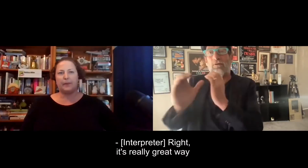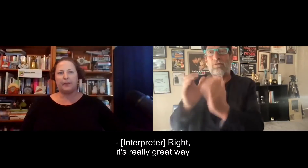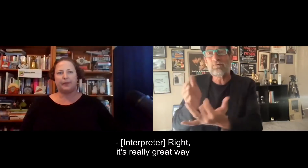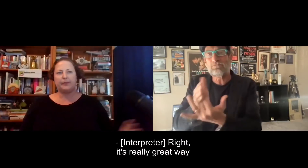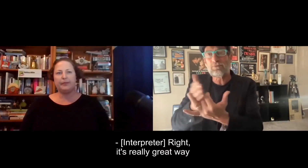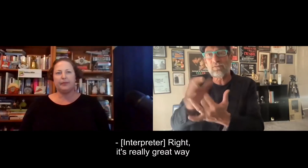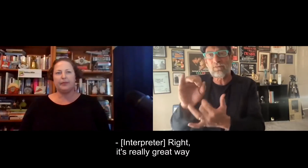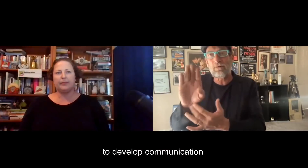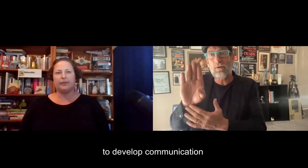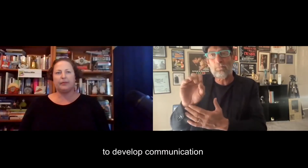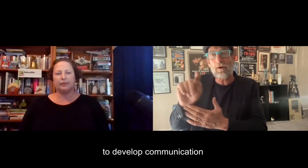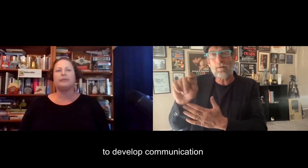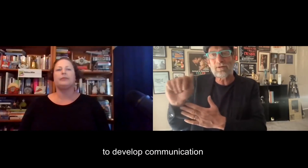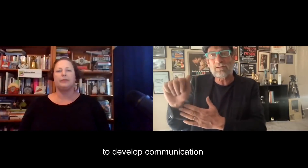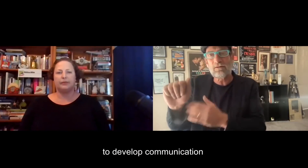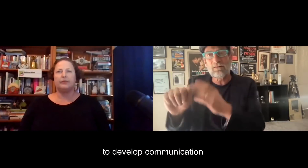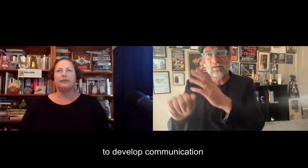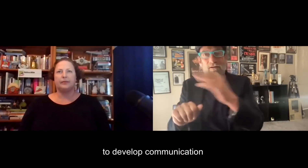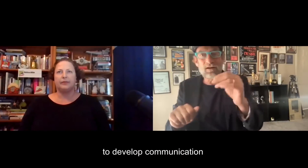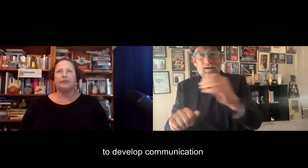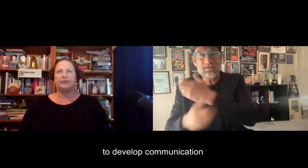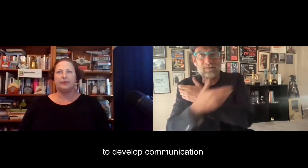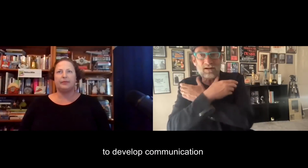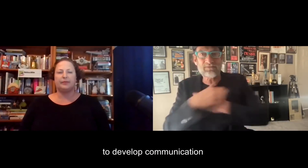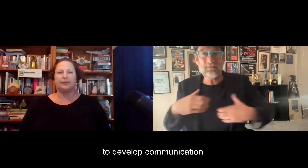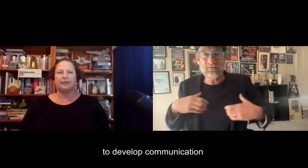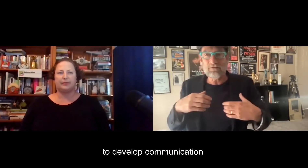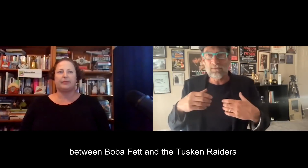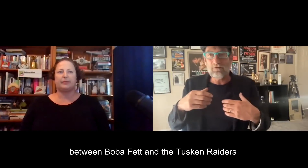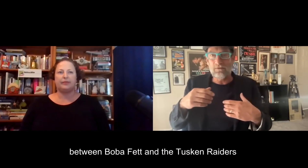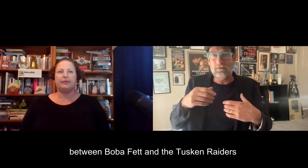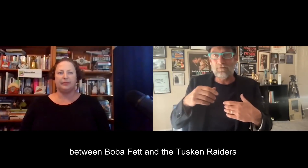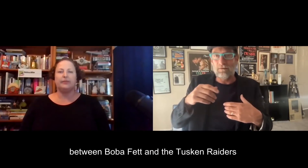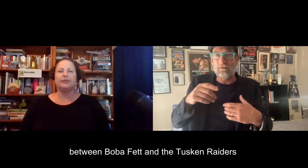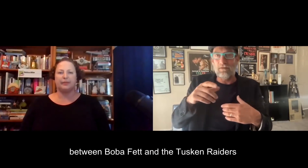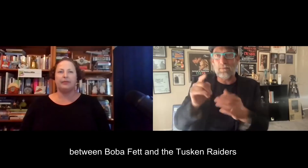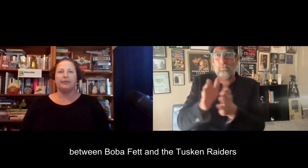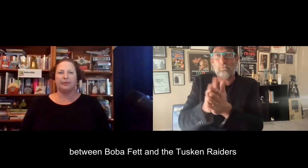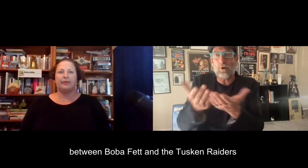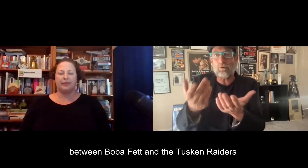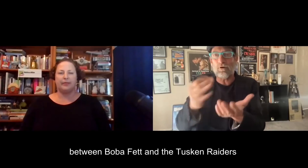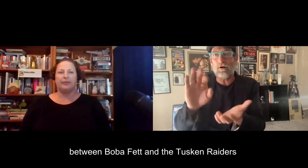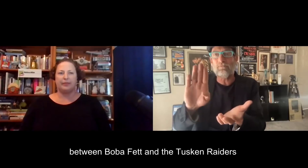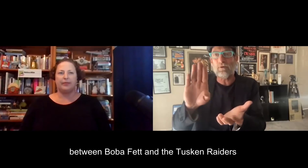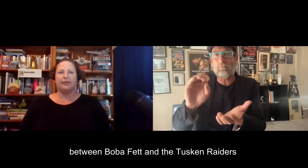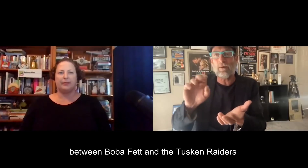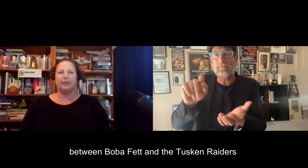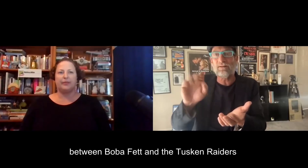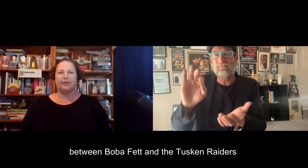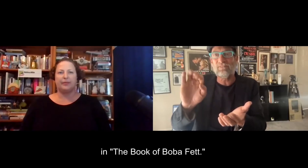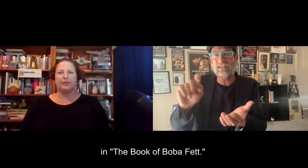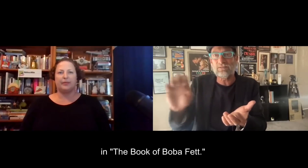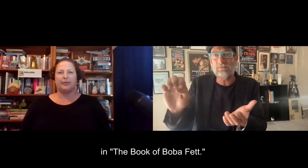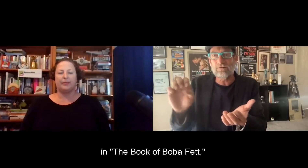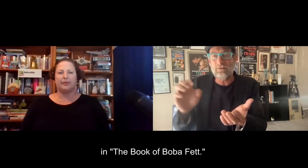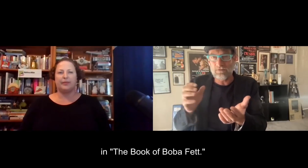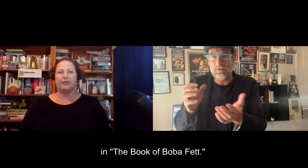to develop communication between Boba Fett and the Tusken Raiders in the Book of Boba Fett.